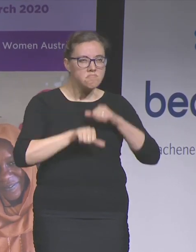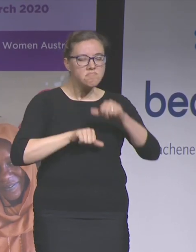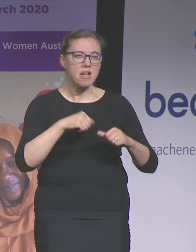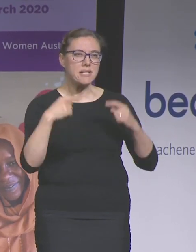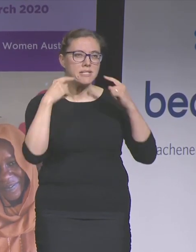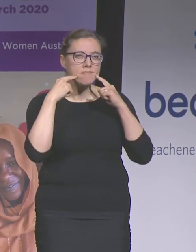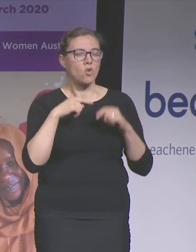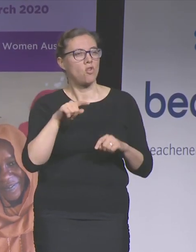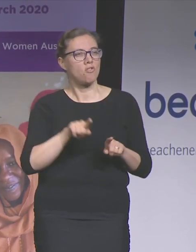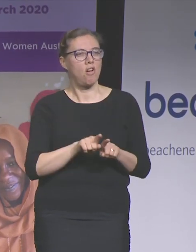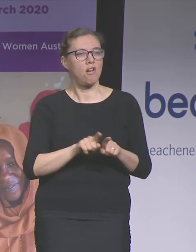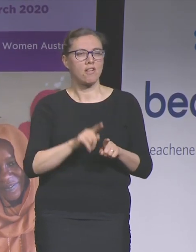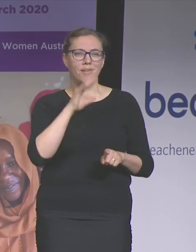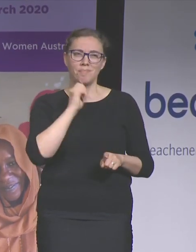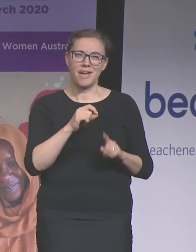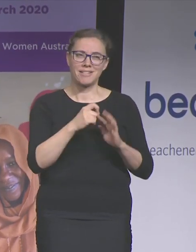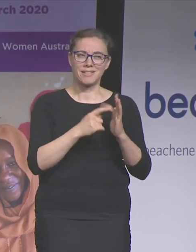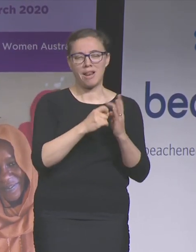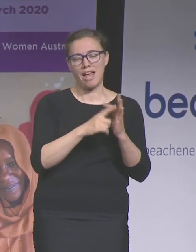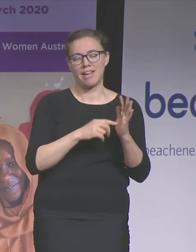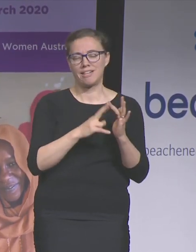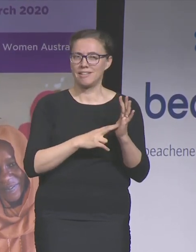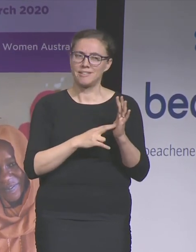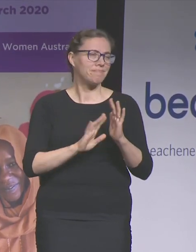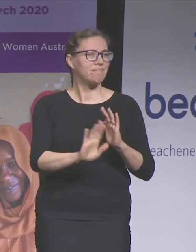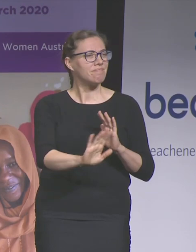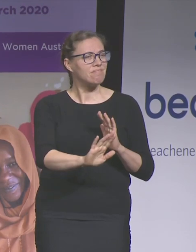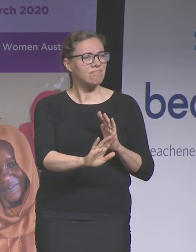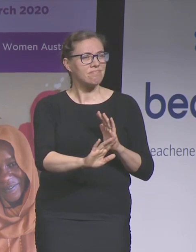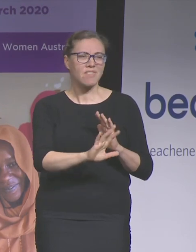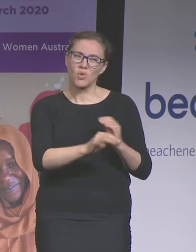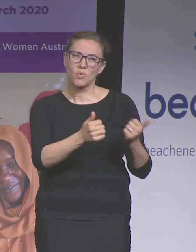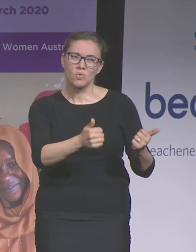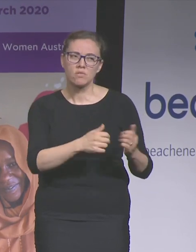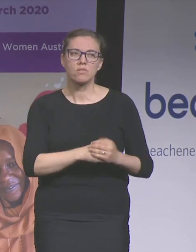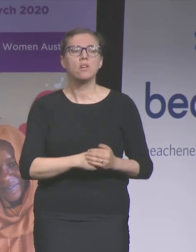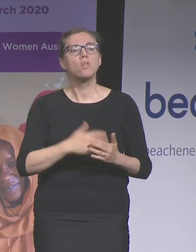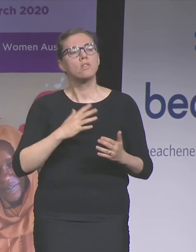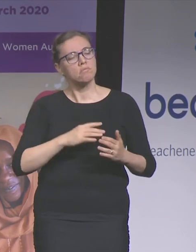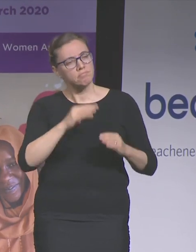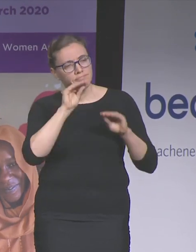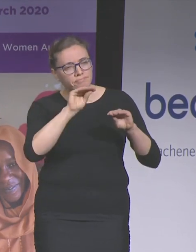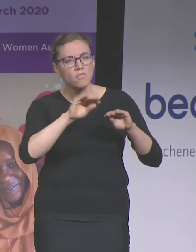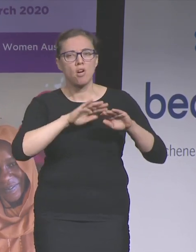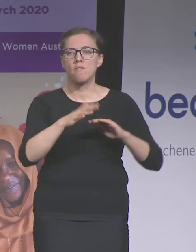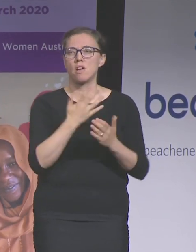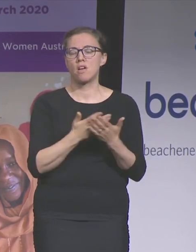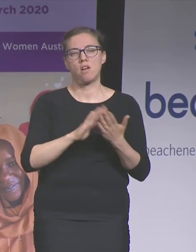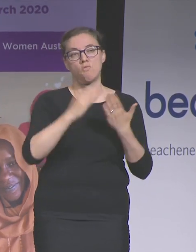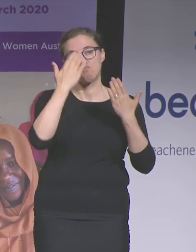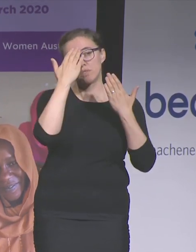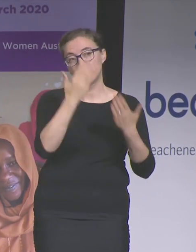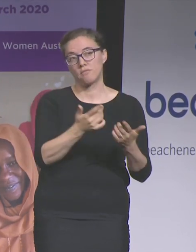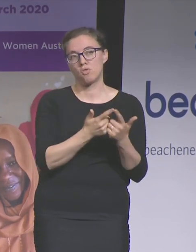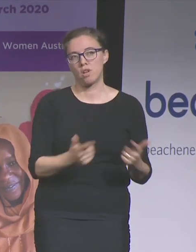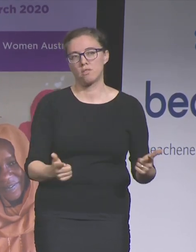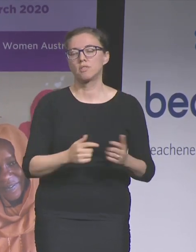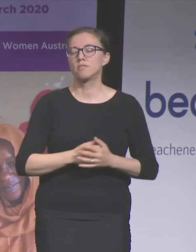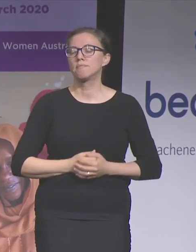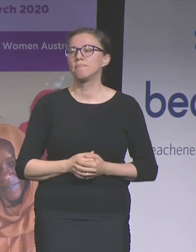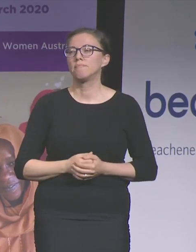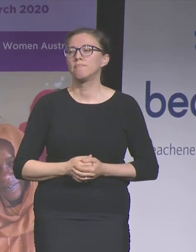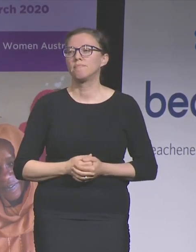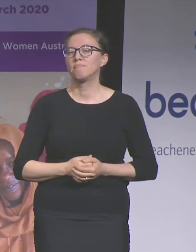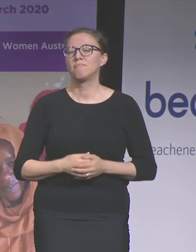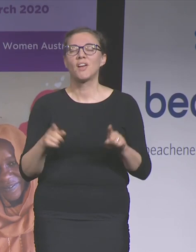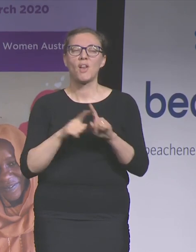educate others and to explain what more respectful behaviour and language is. Like Liz, sometimes